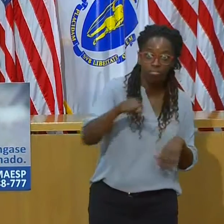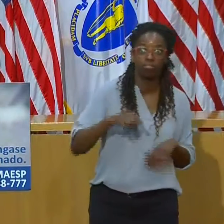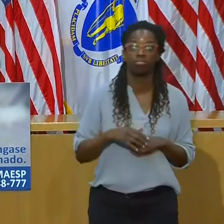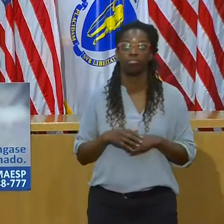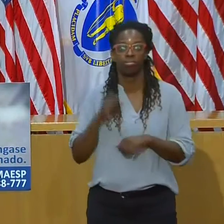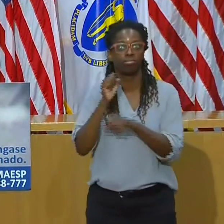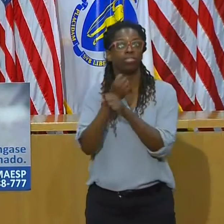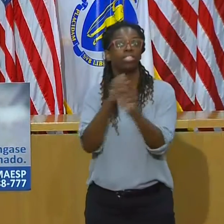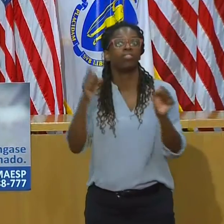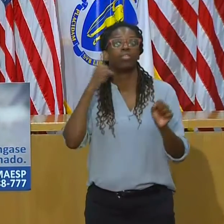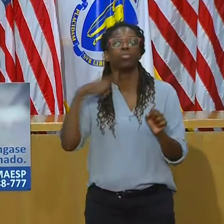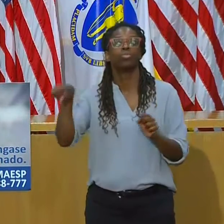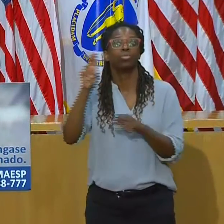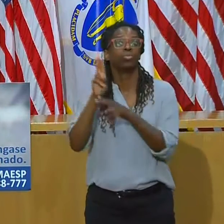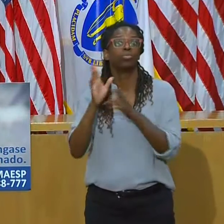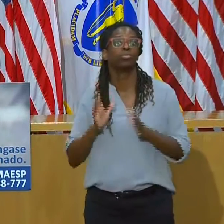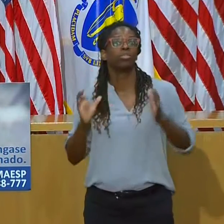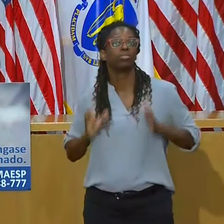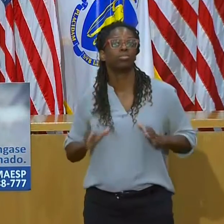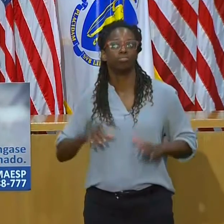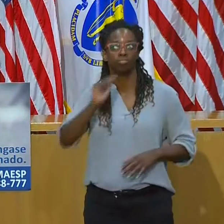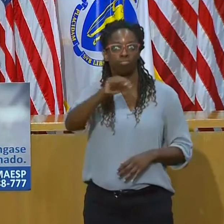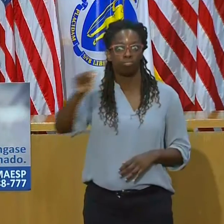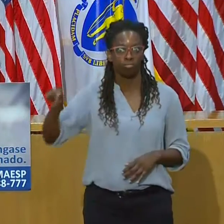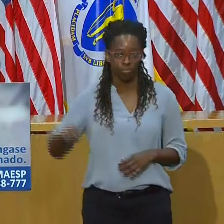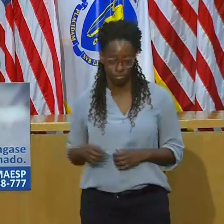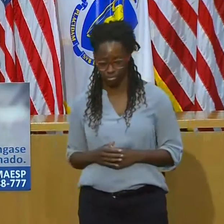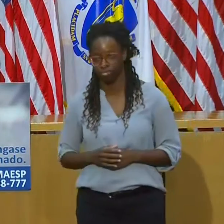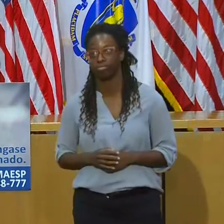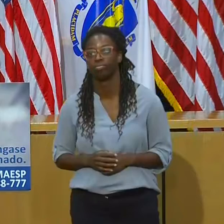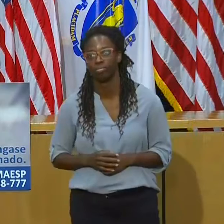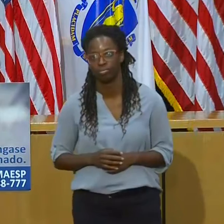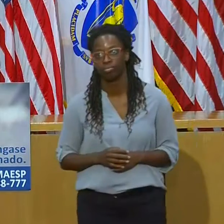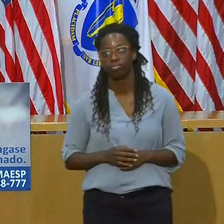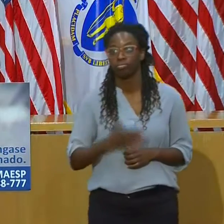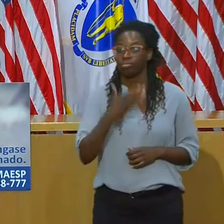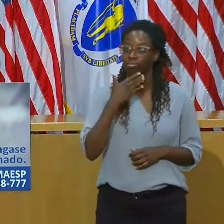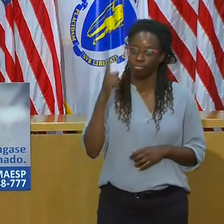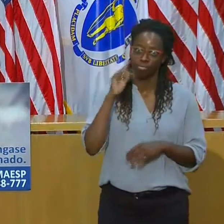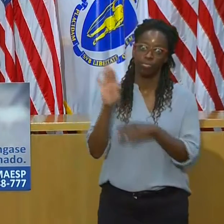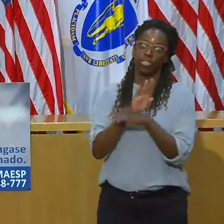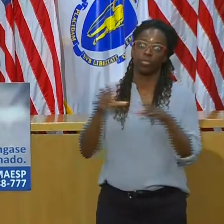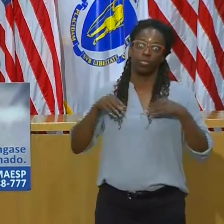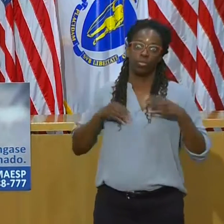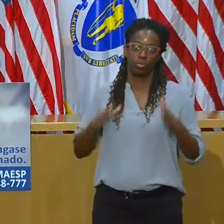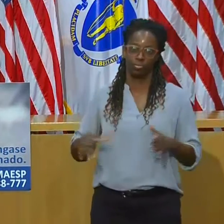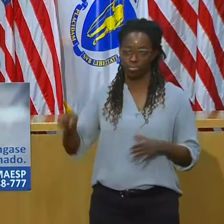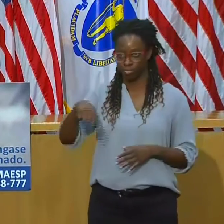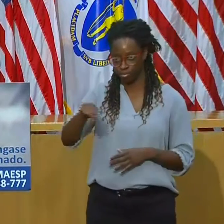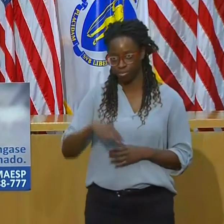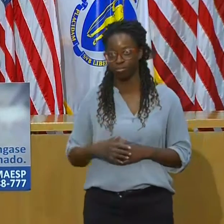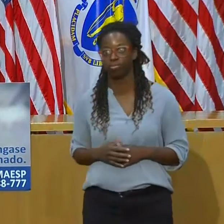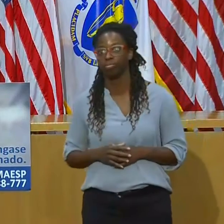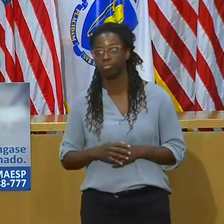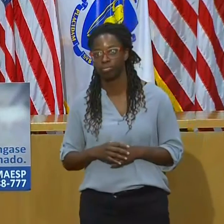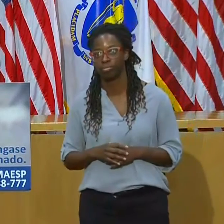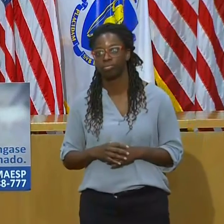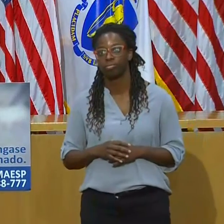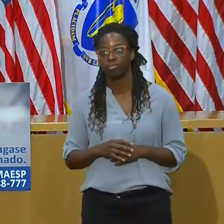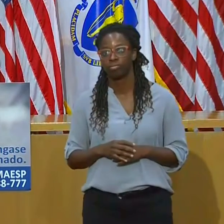so very much. But since May we have been gradually reopening our economy and we've been doing so with success.